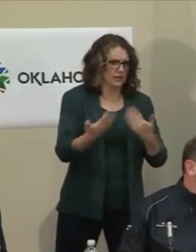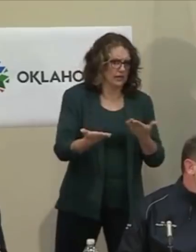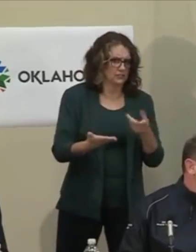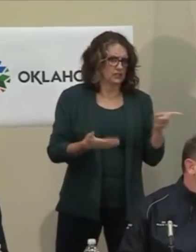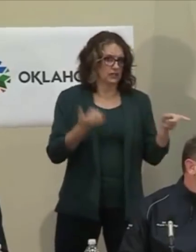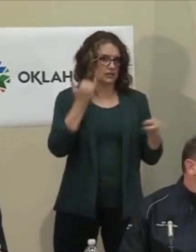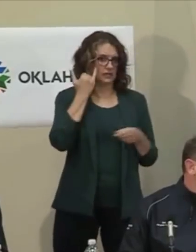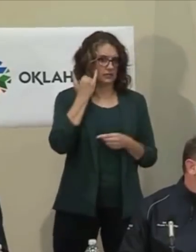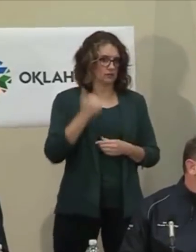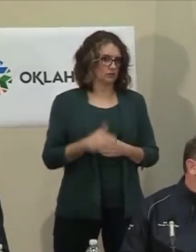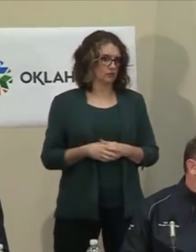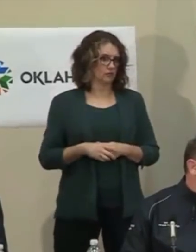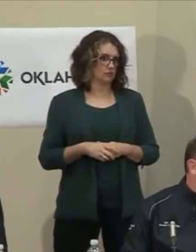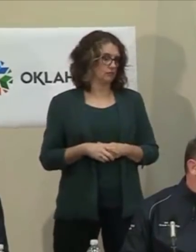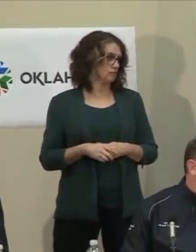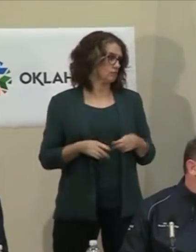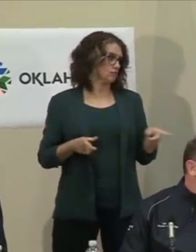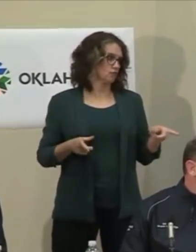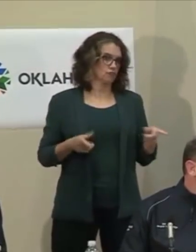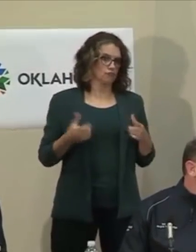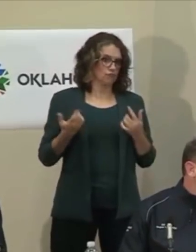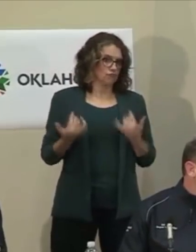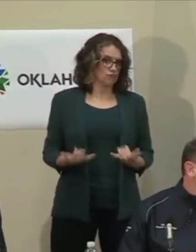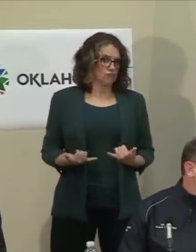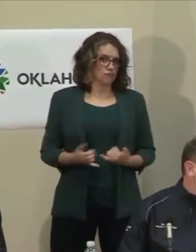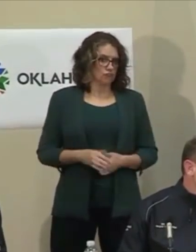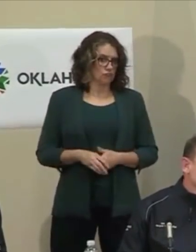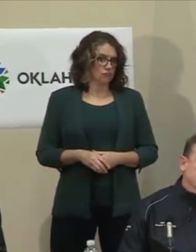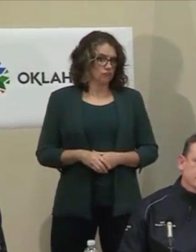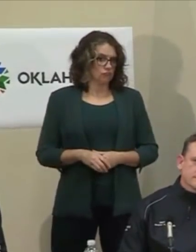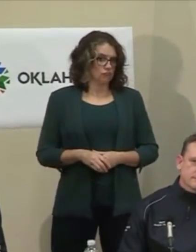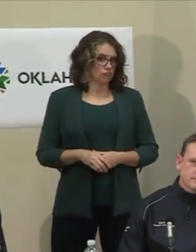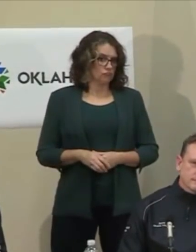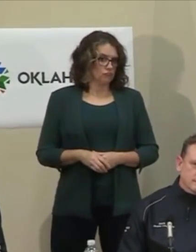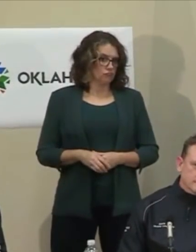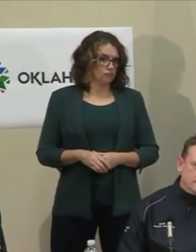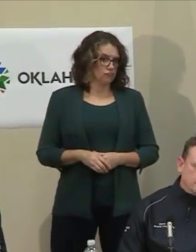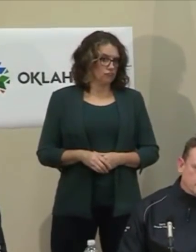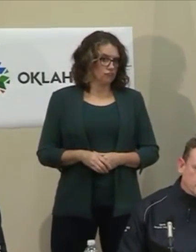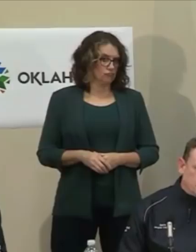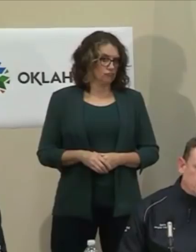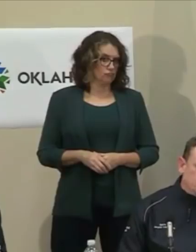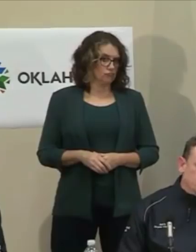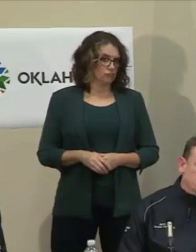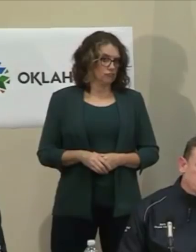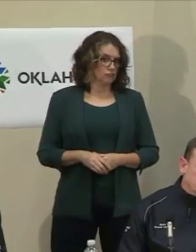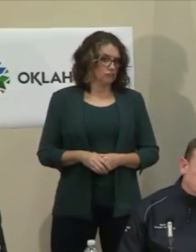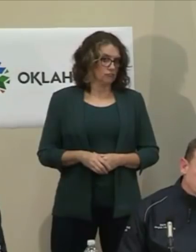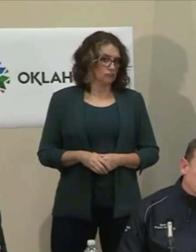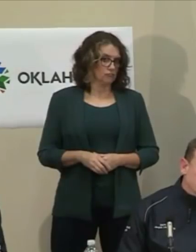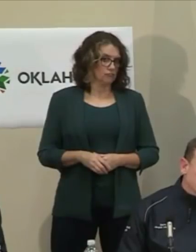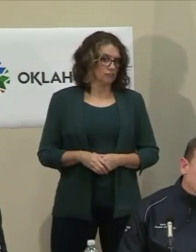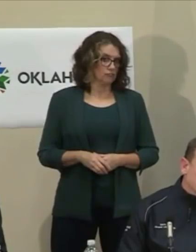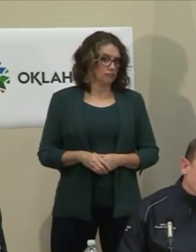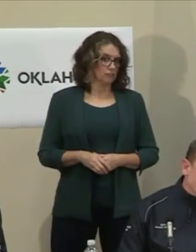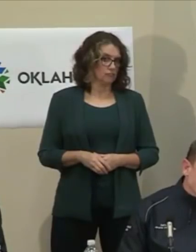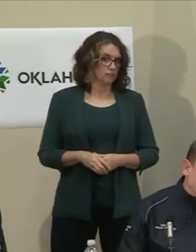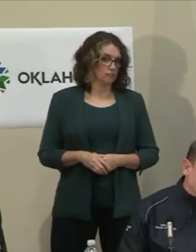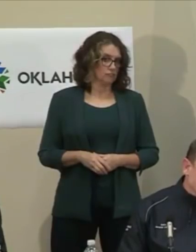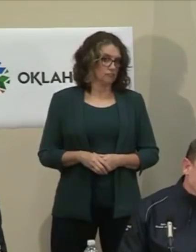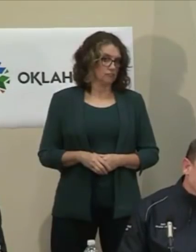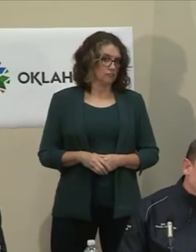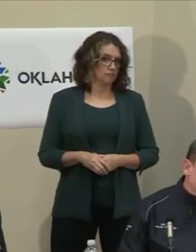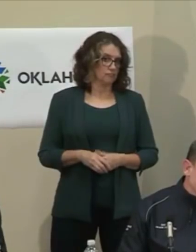we are right now, you know, we're all talking about flattening the curve, right? And everybody's familiar with that term.